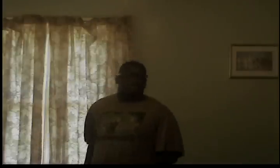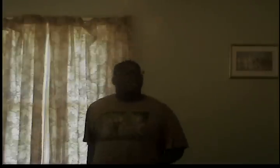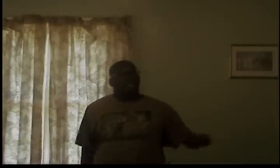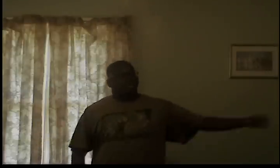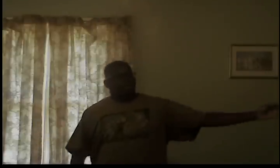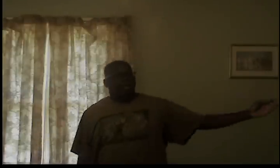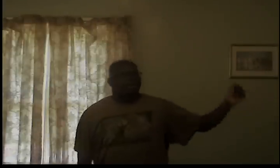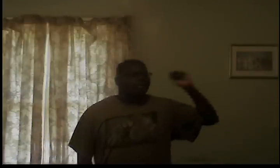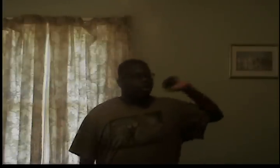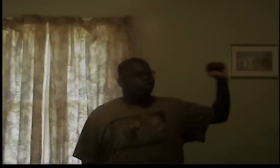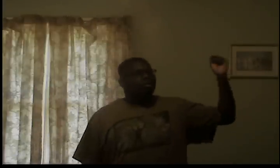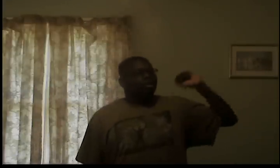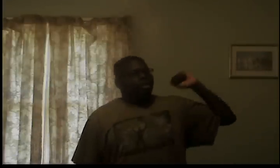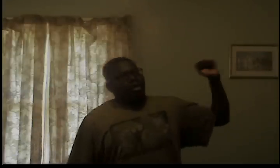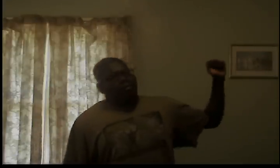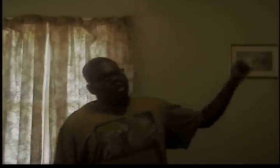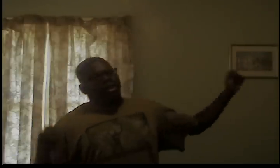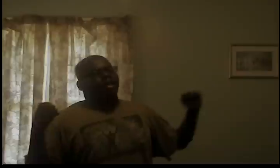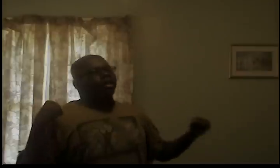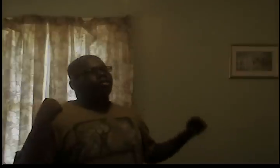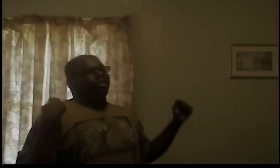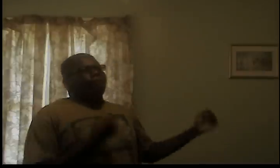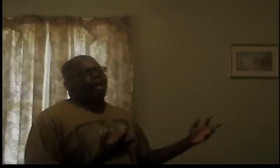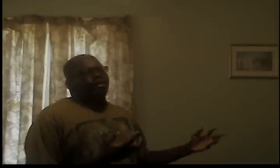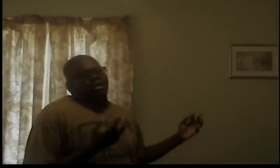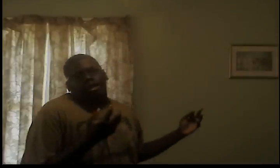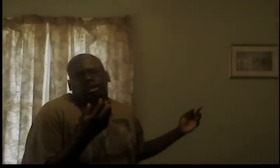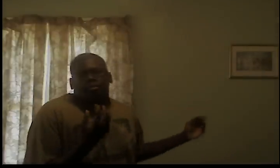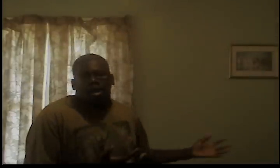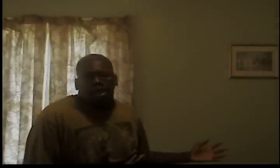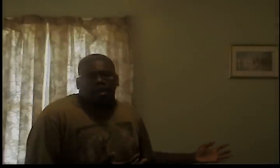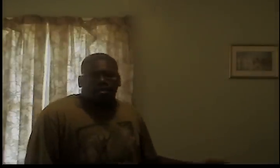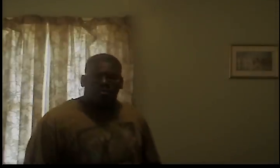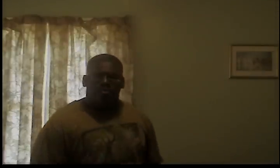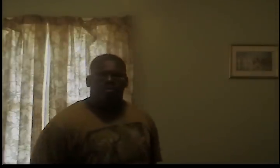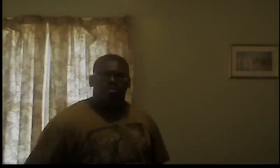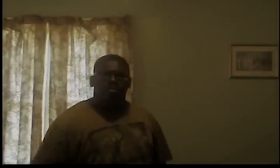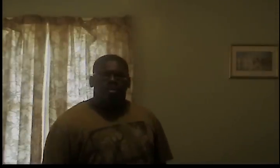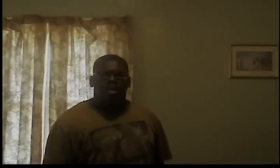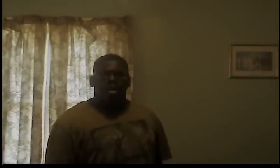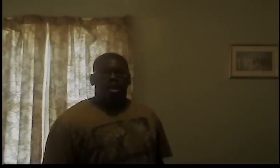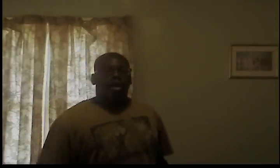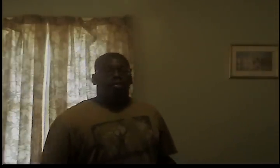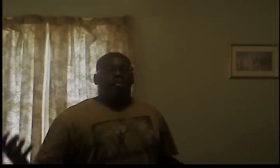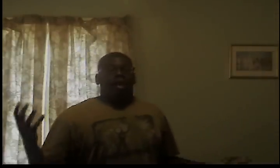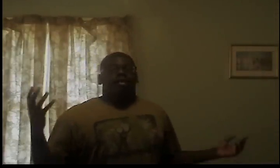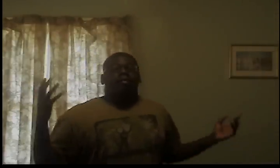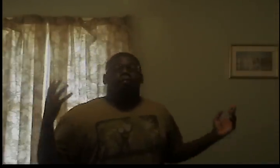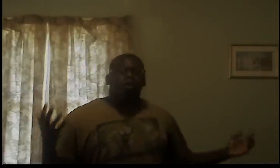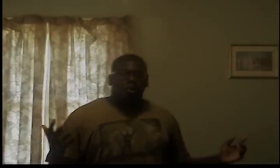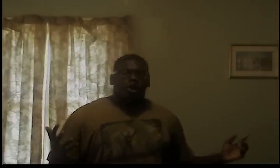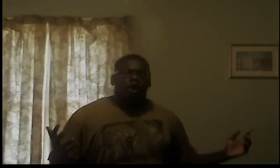as bad as you if me hitting you in the face and taking your money that's bullshit